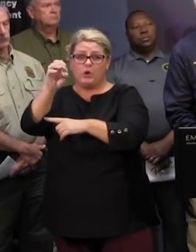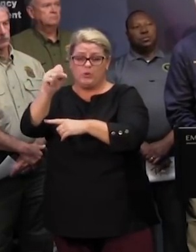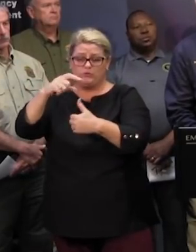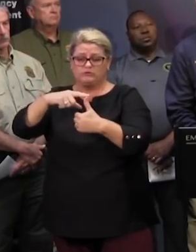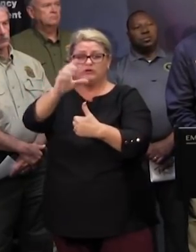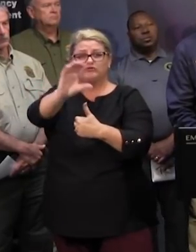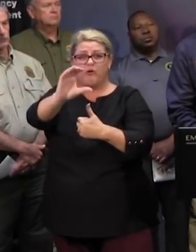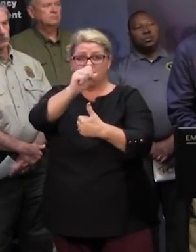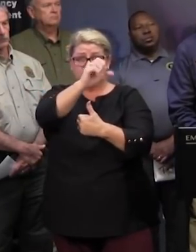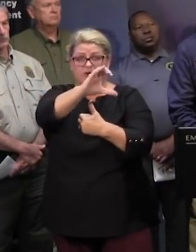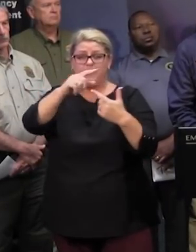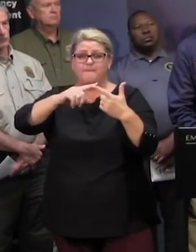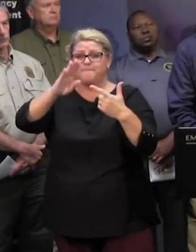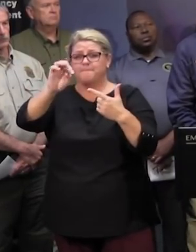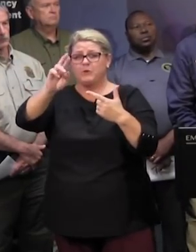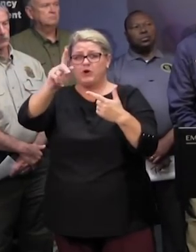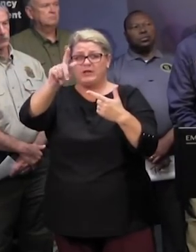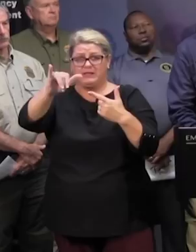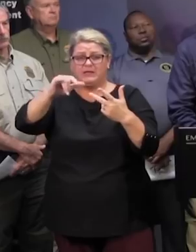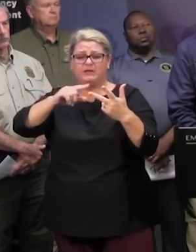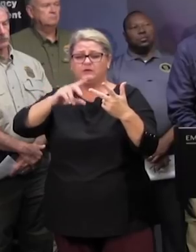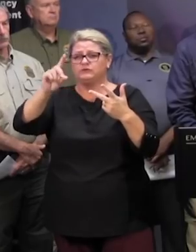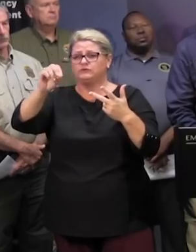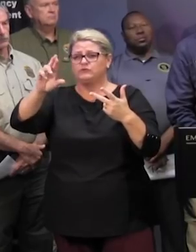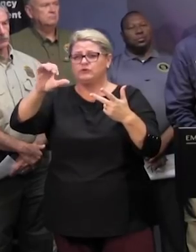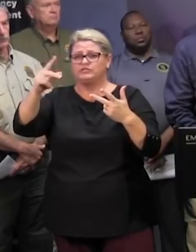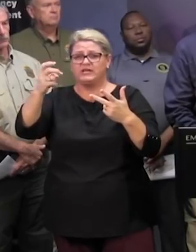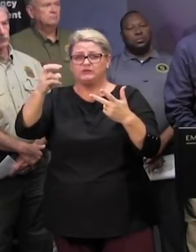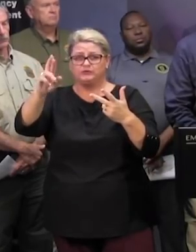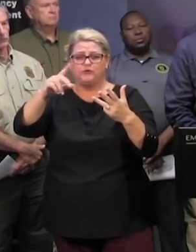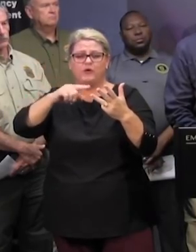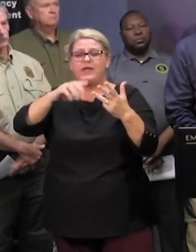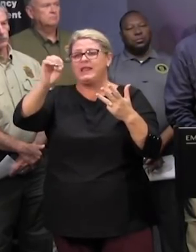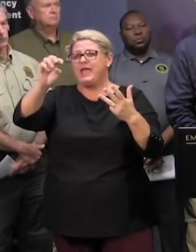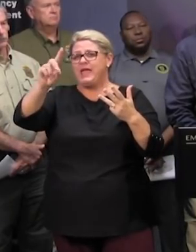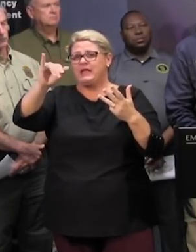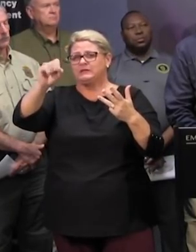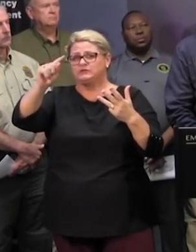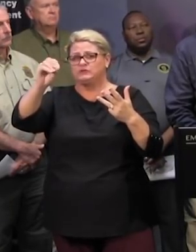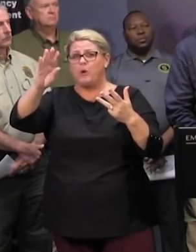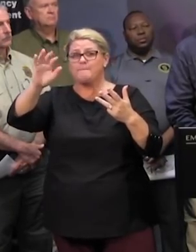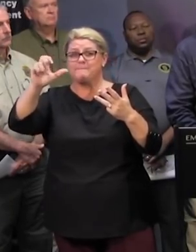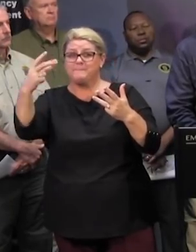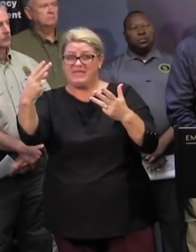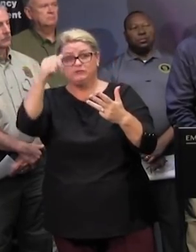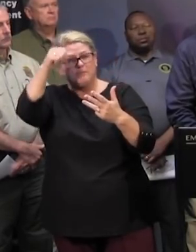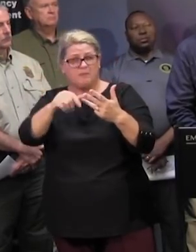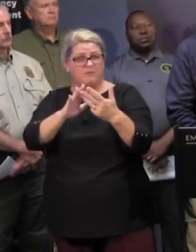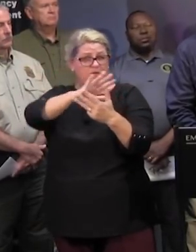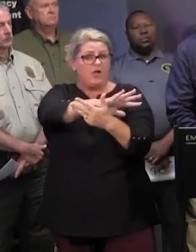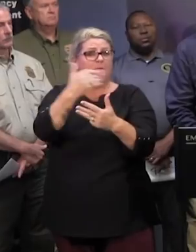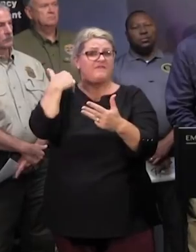in charleston county berkeley county dorchester county and for edistow beach which had continued under the zone